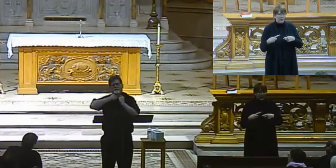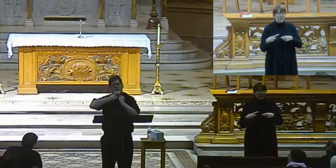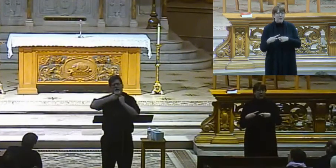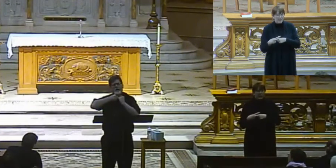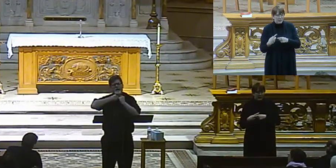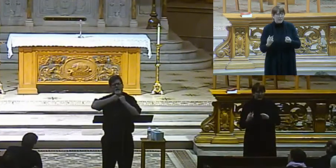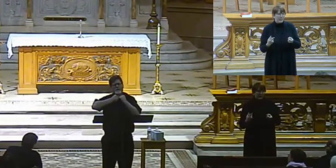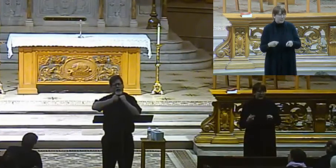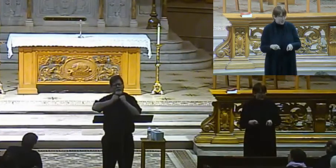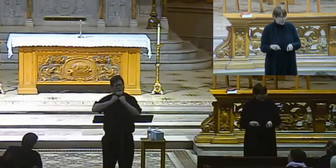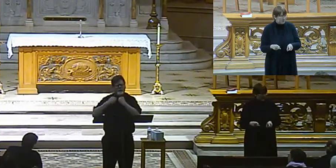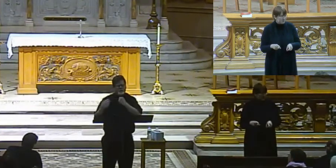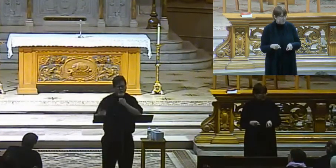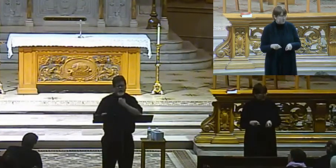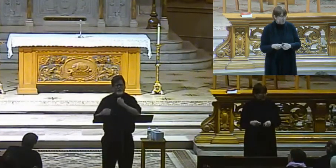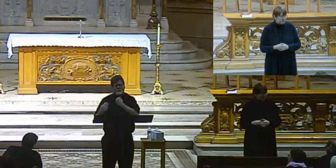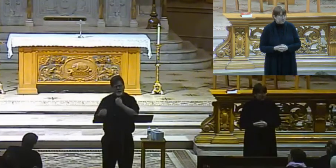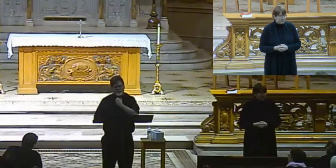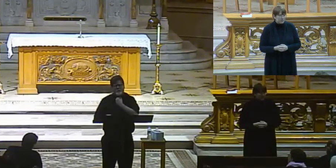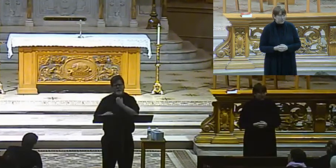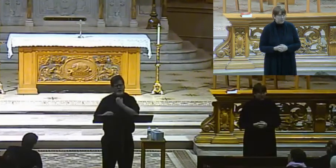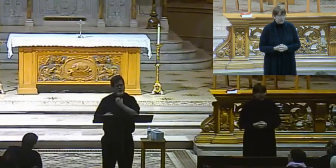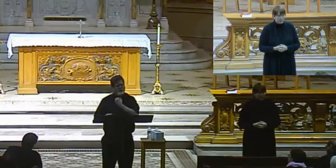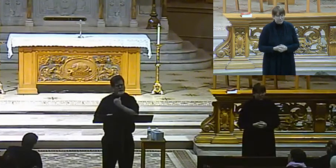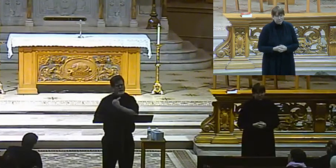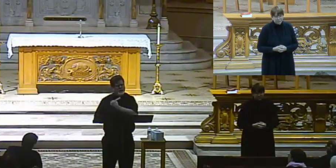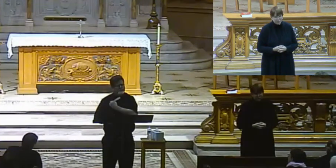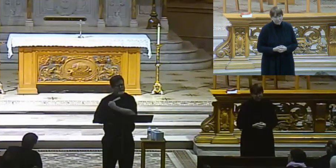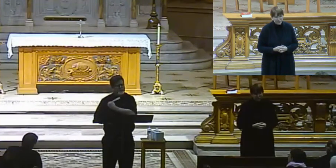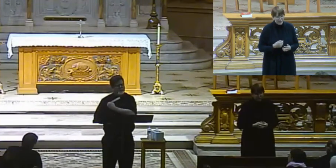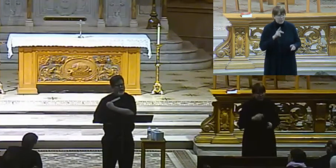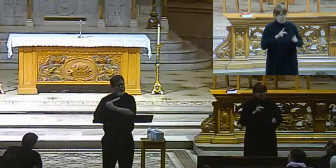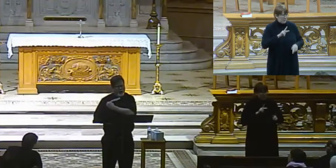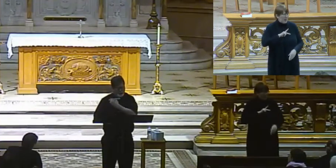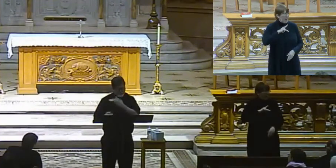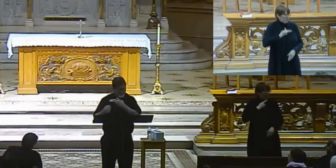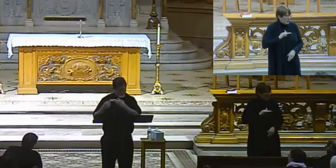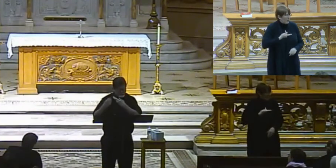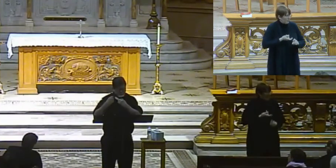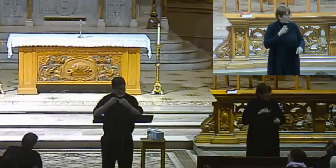that, you know, then that's when people begin to get upset, all right?